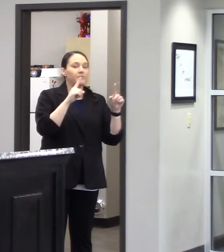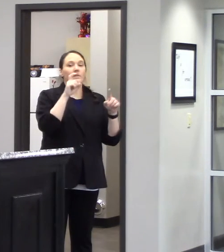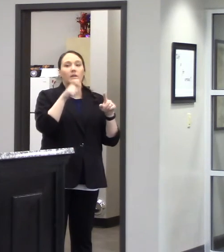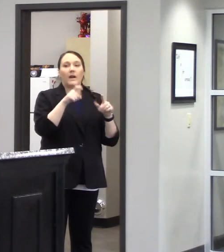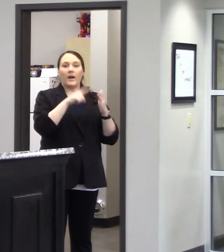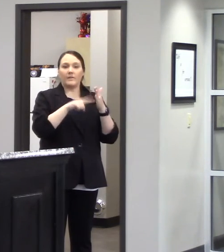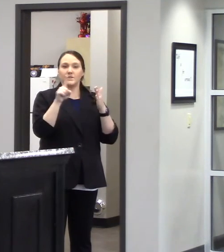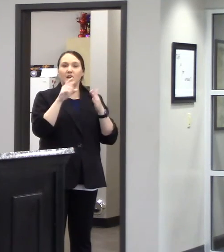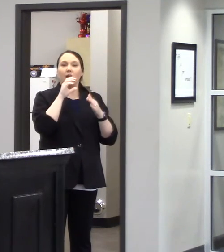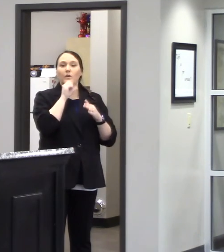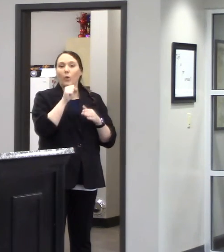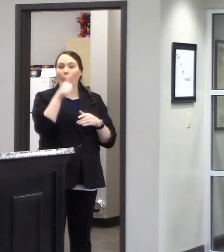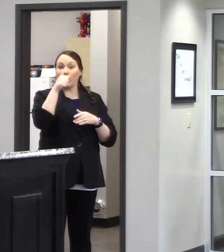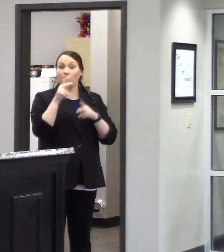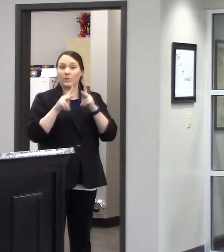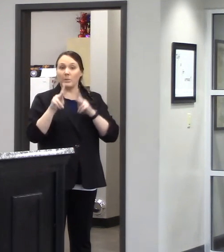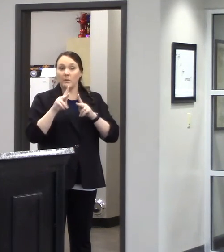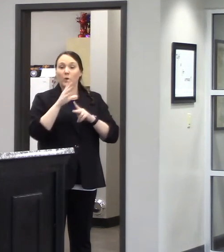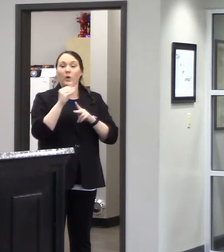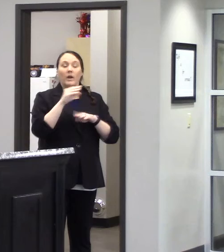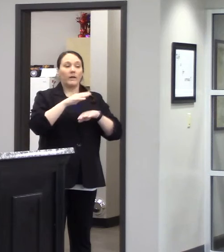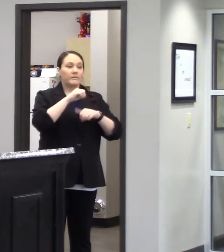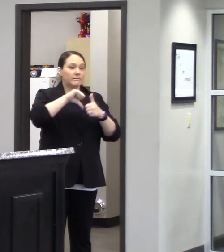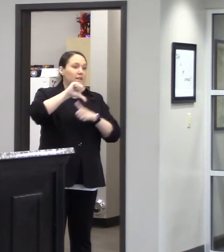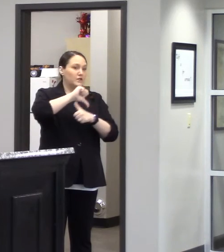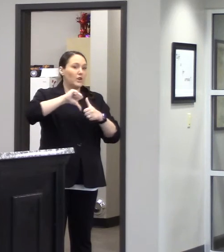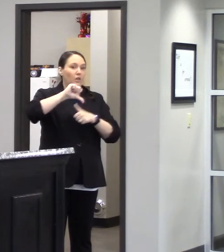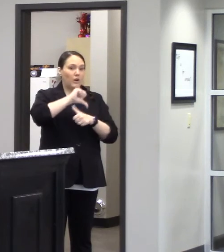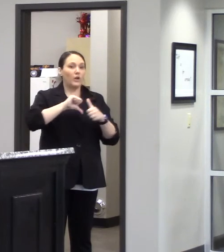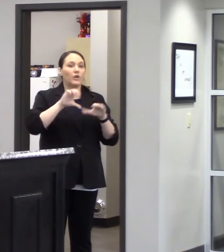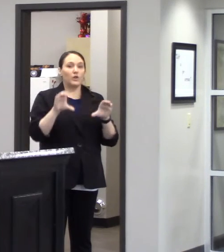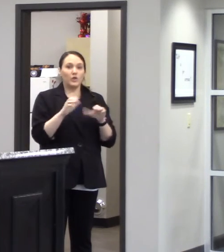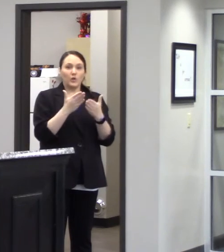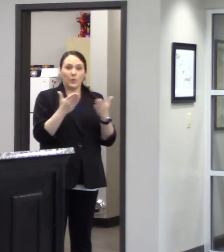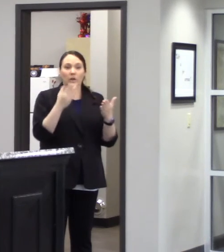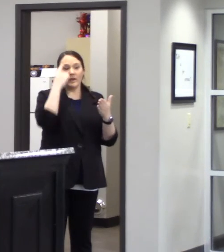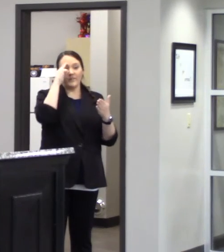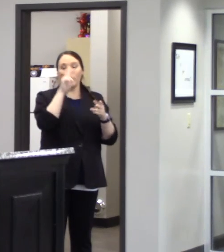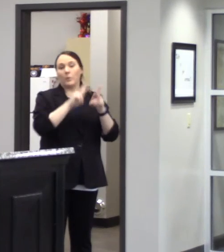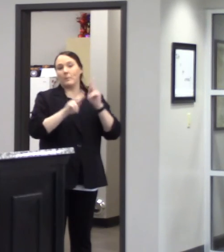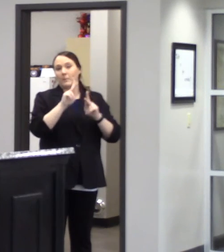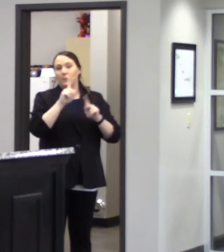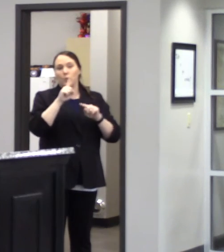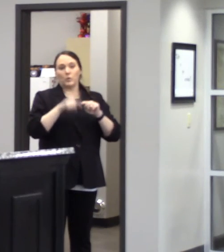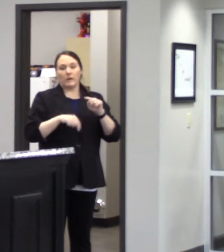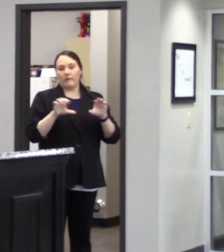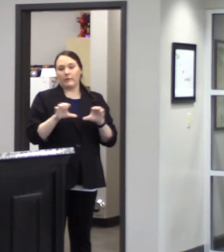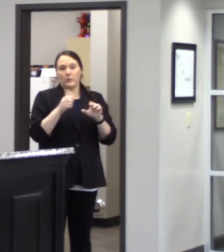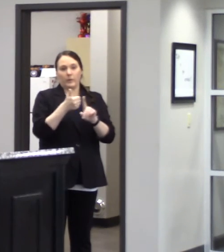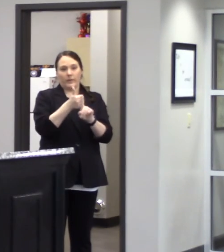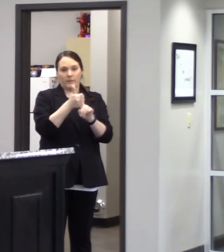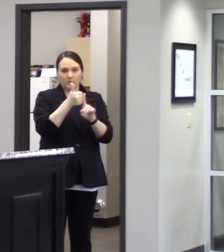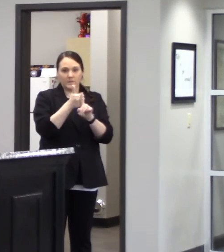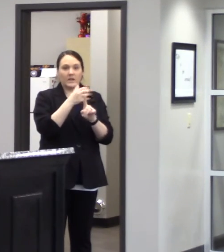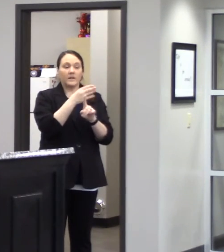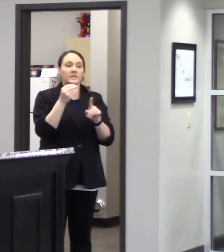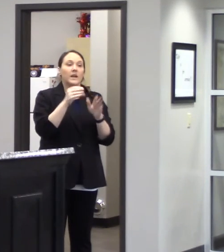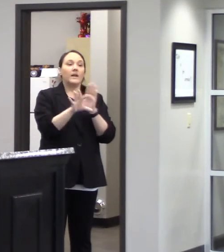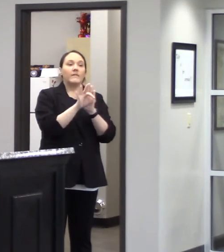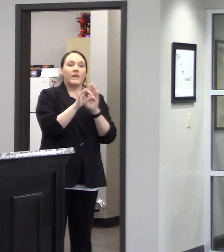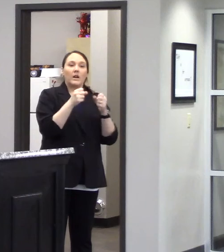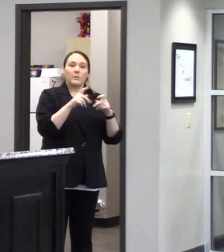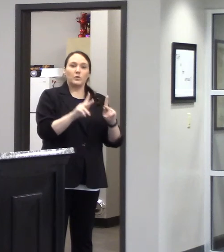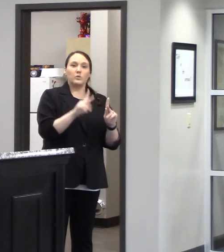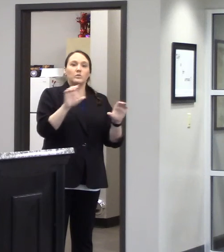check on our elderly and each other do do things for those that can't do for themselves find opportunities to use this in a